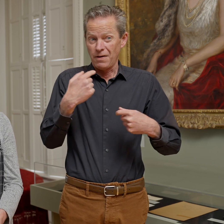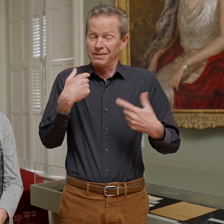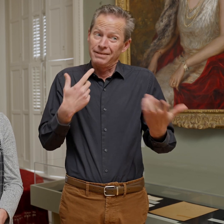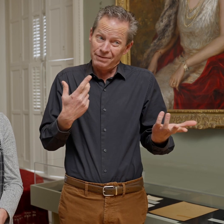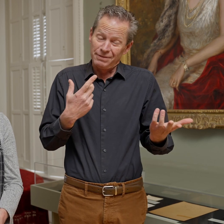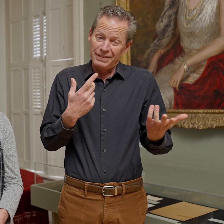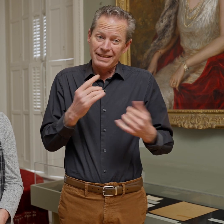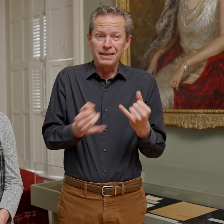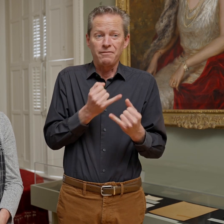philanthropy.